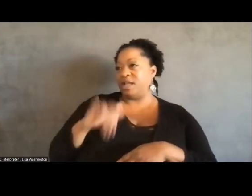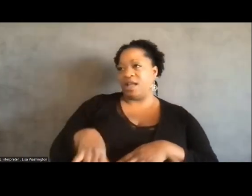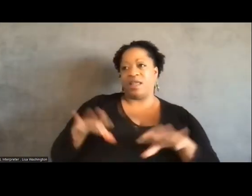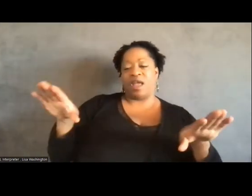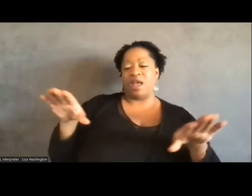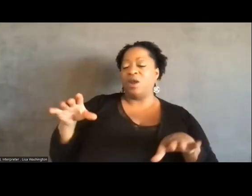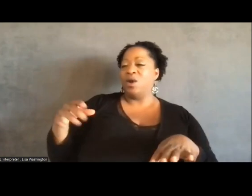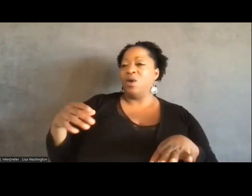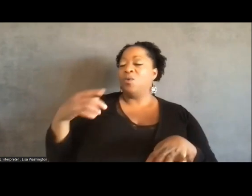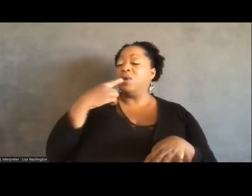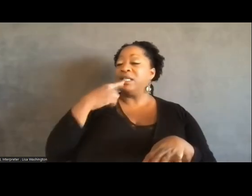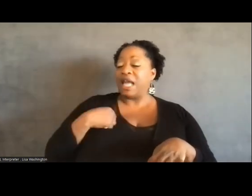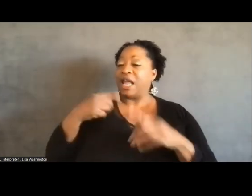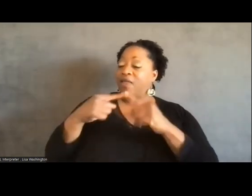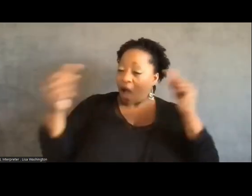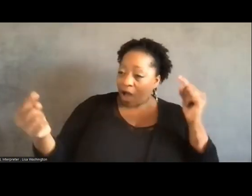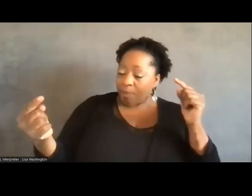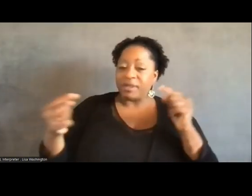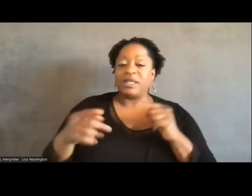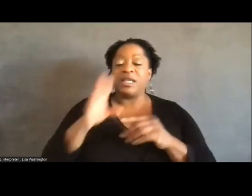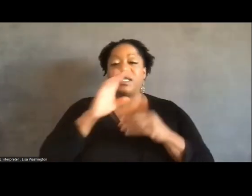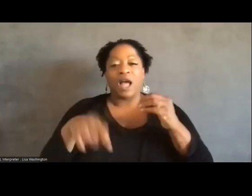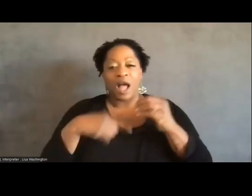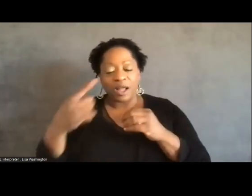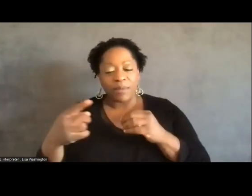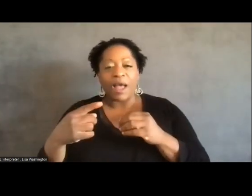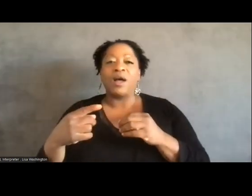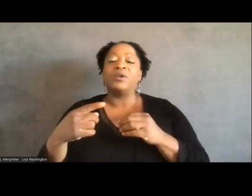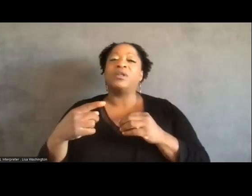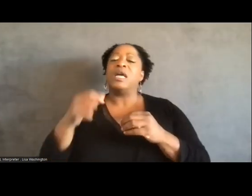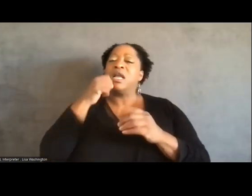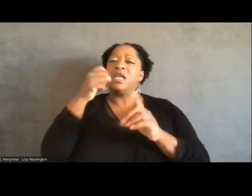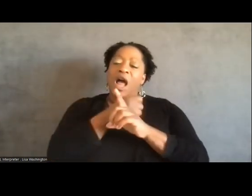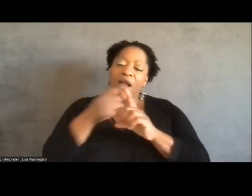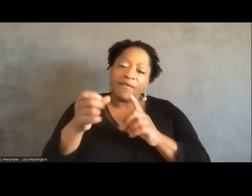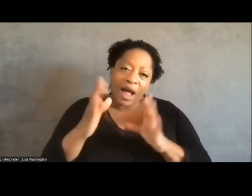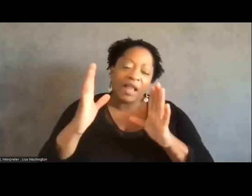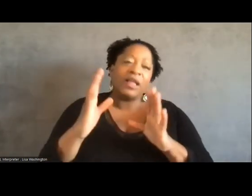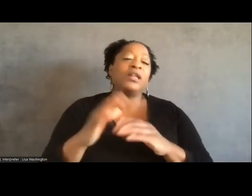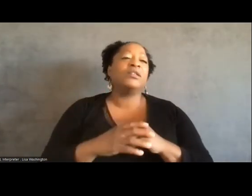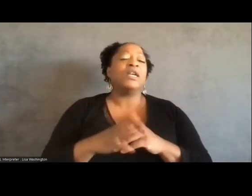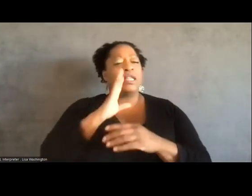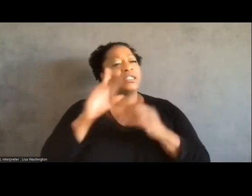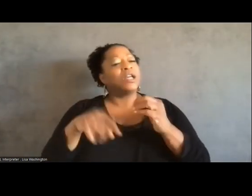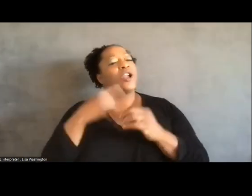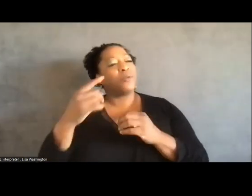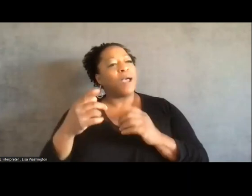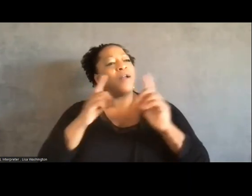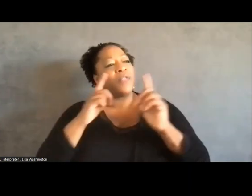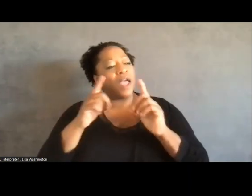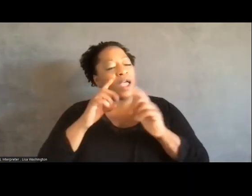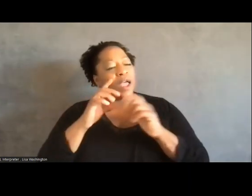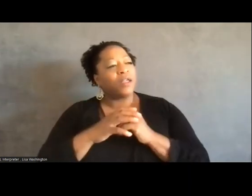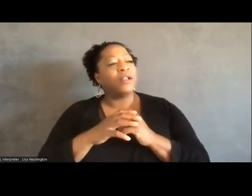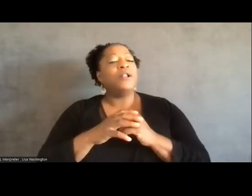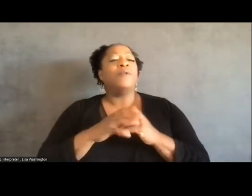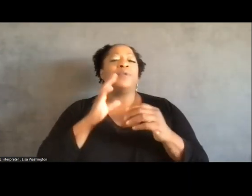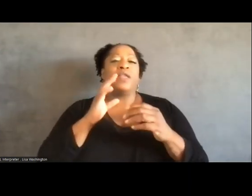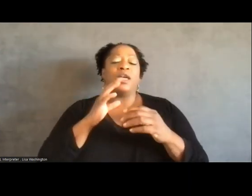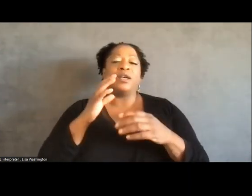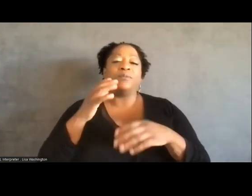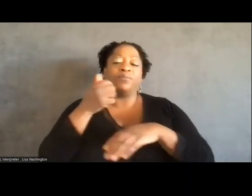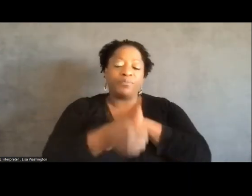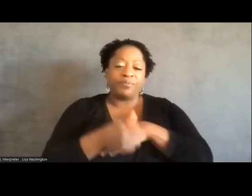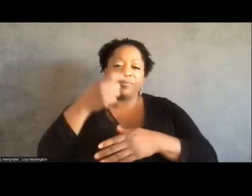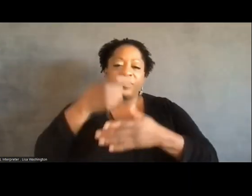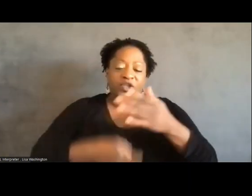opposite. Let's talk about that. Let's have a conversation about why we wouldn't let, um, the charges that the police and the prosecutors give